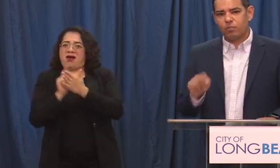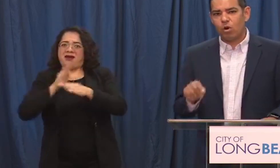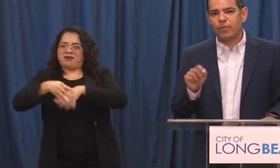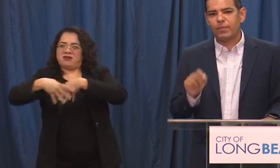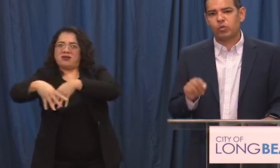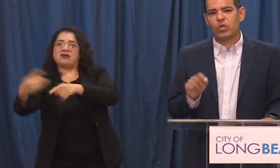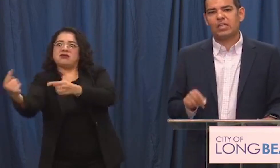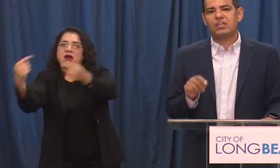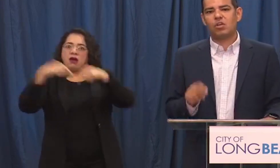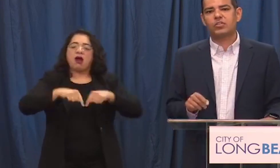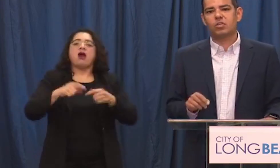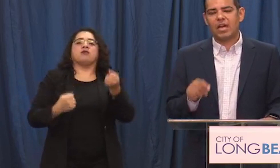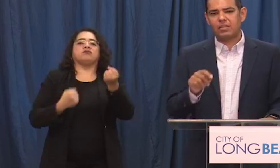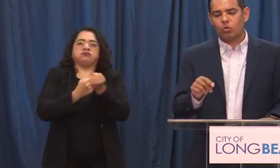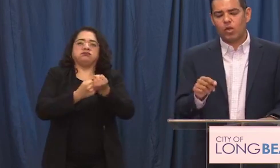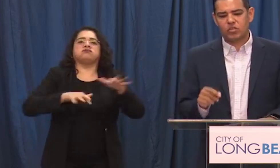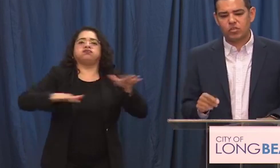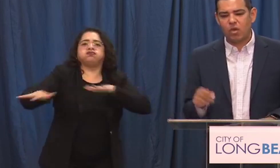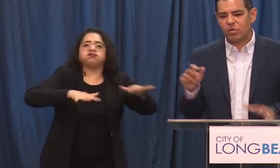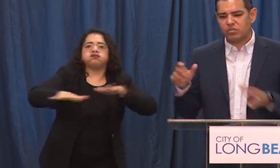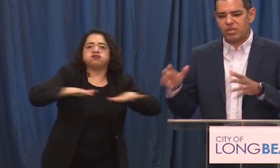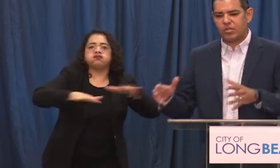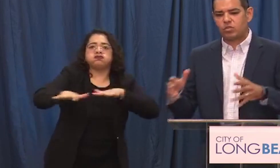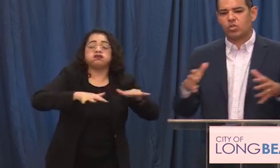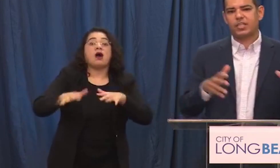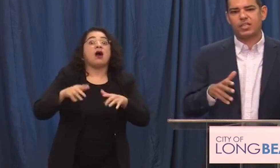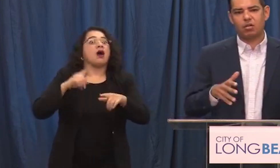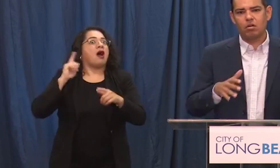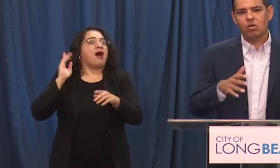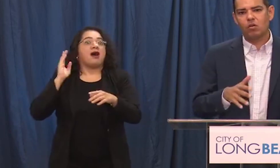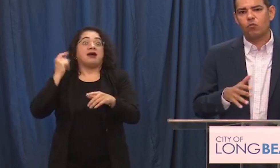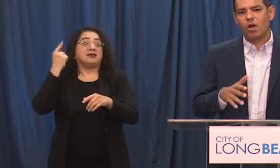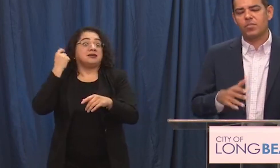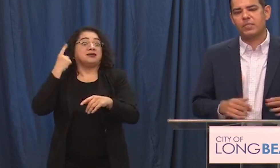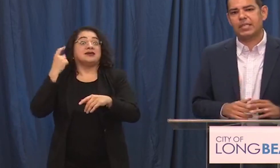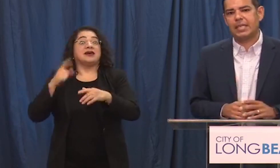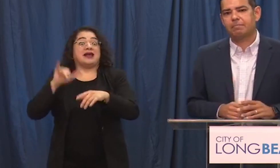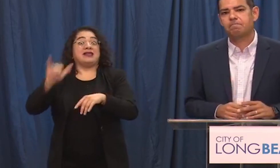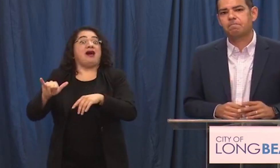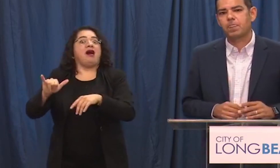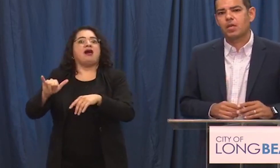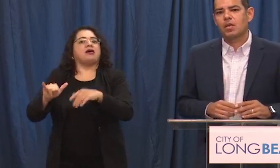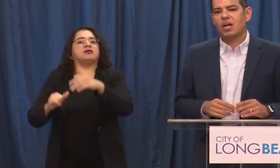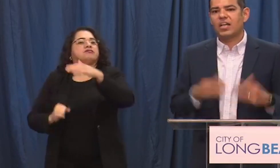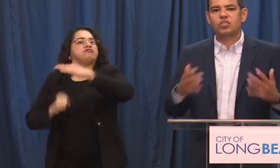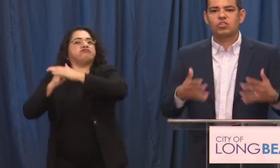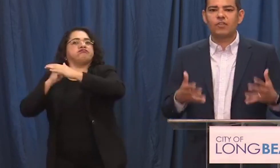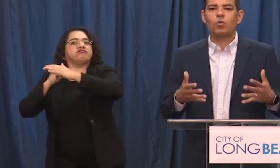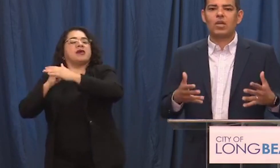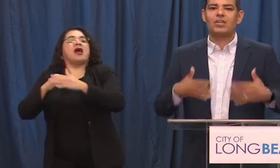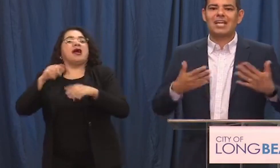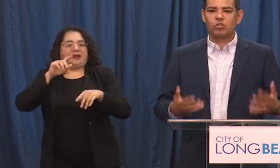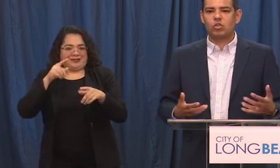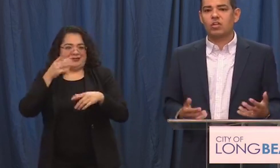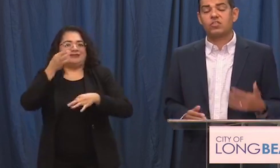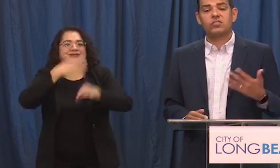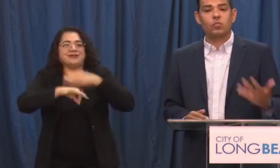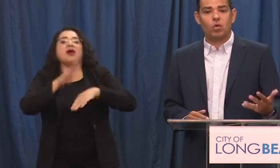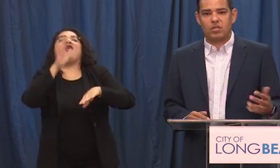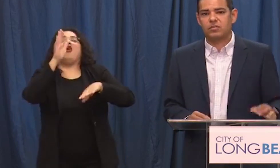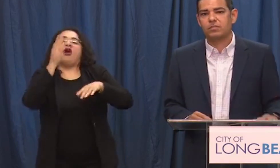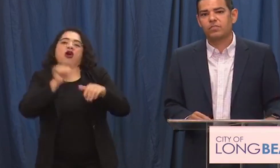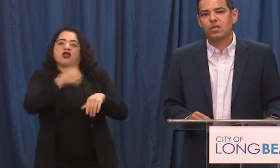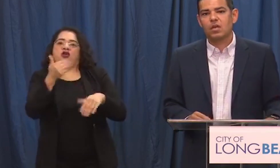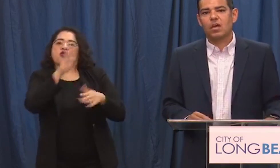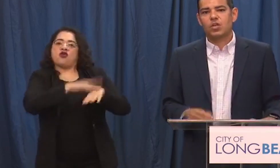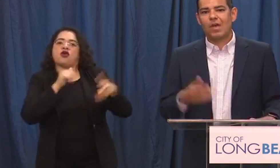want to think it's important for people to realize also I had some questions why wasn't the National Guard here from the beginning. That's just not the way the National Guard system